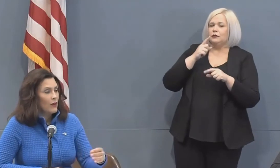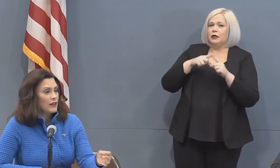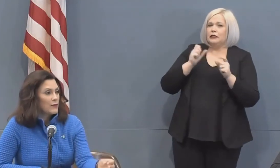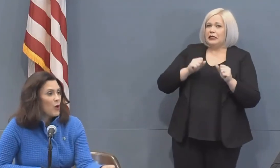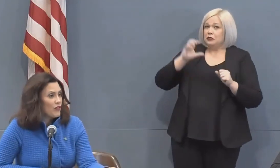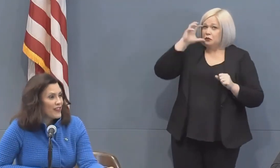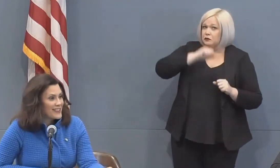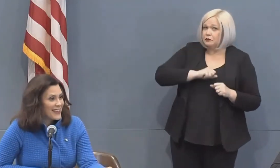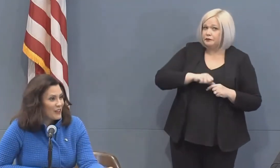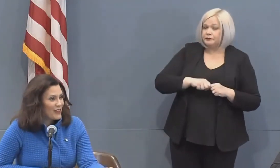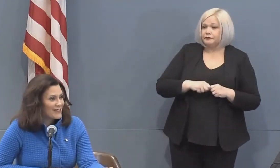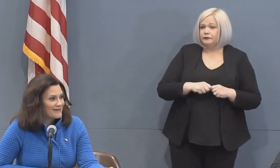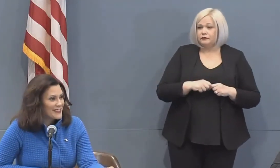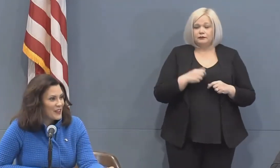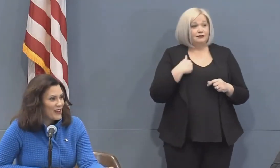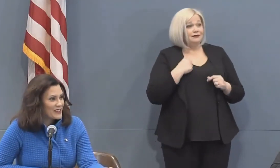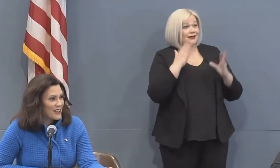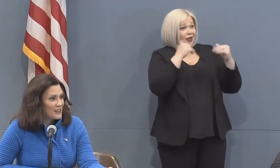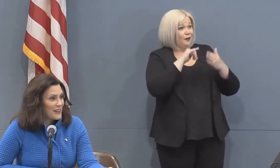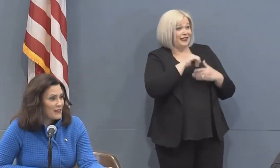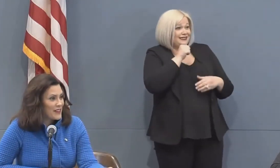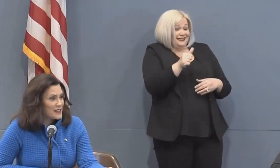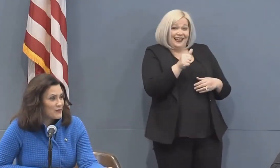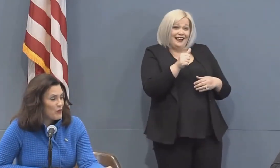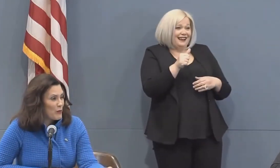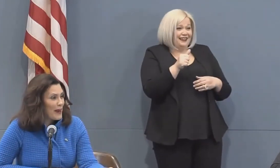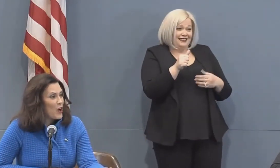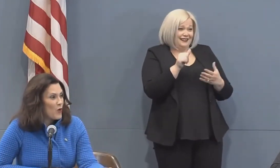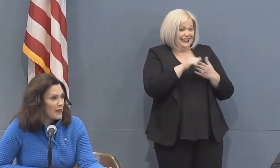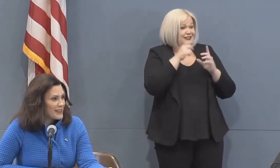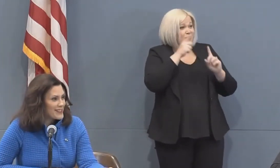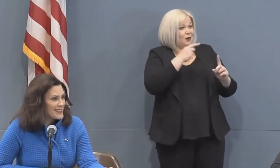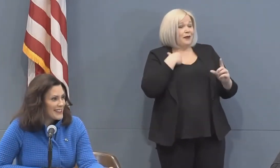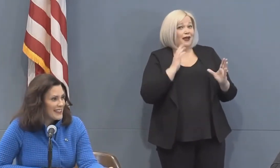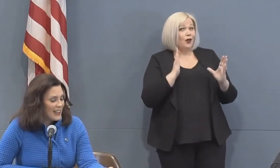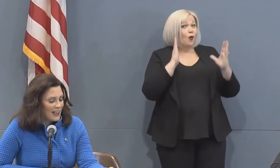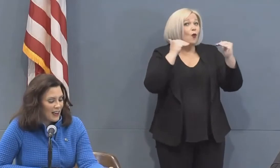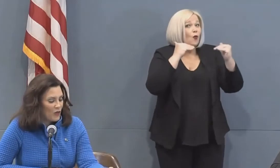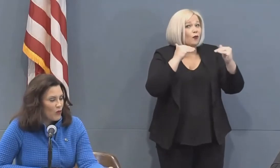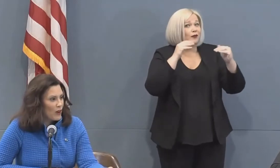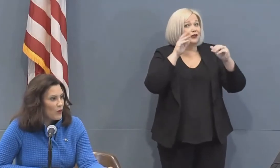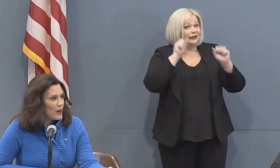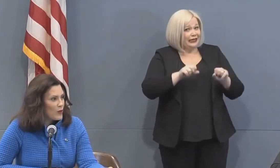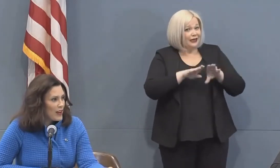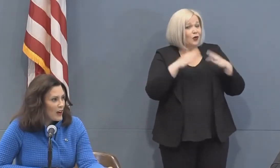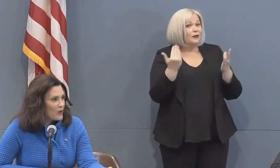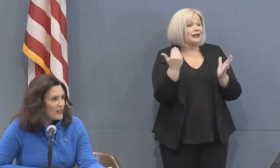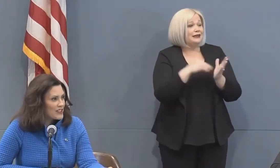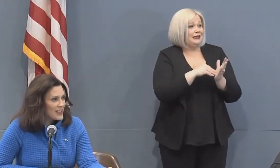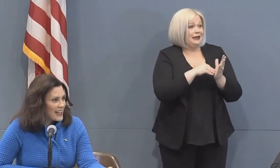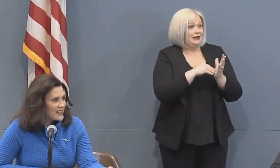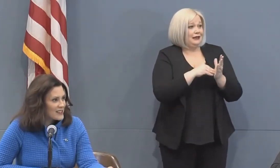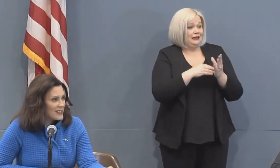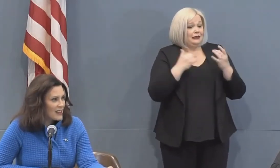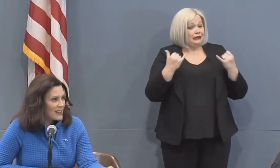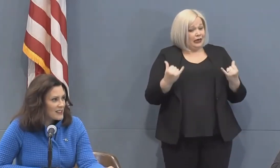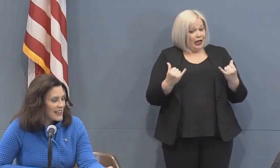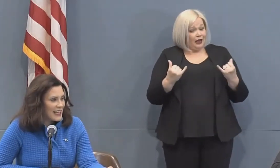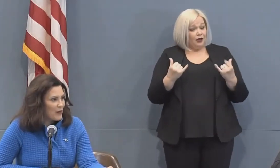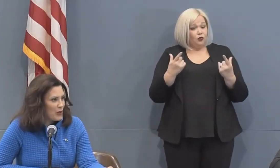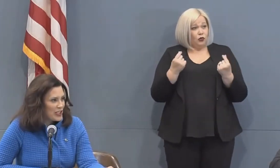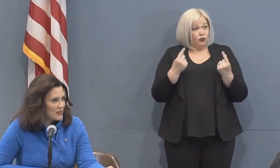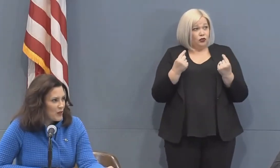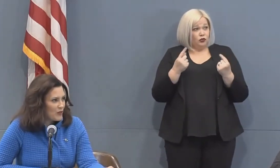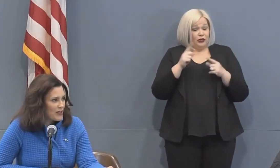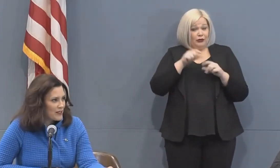well I'm hopeful that it's not right you know I'll tell you that that's what my hope is uh what where we are what the science is telling